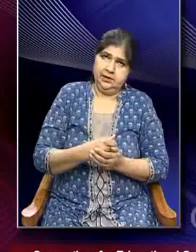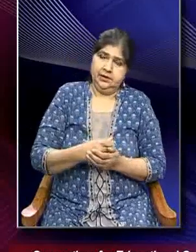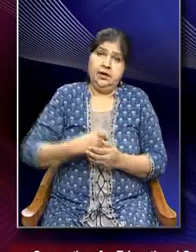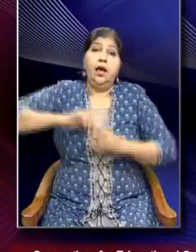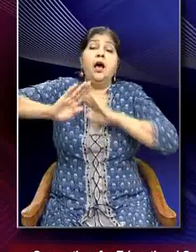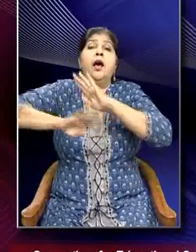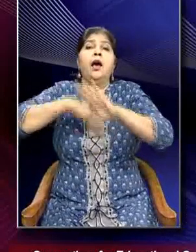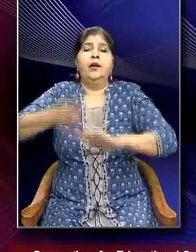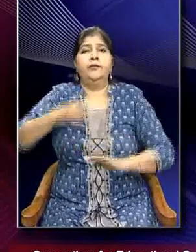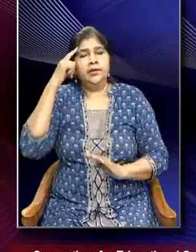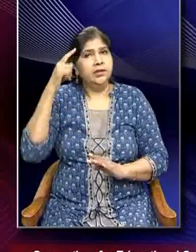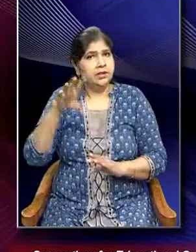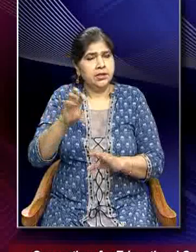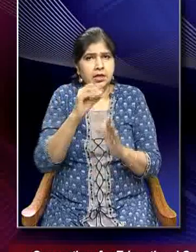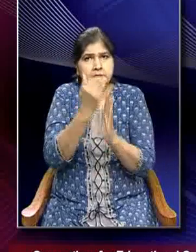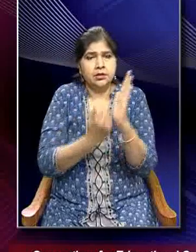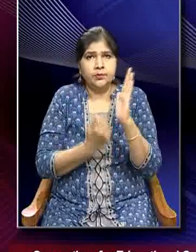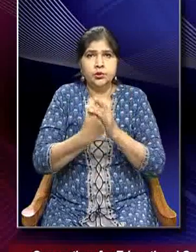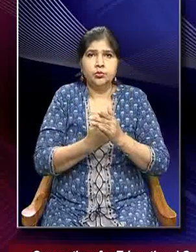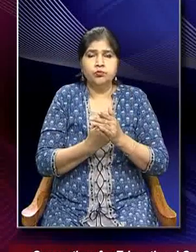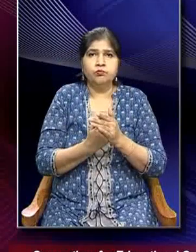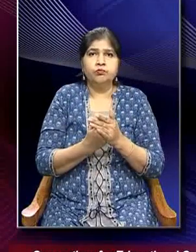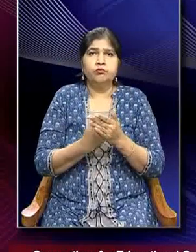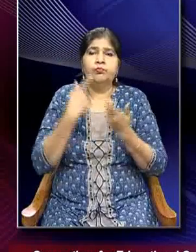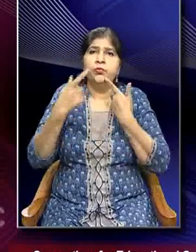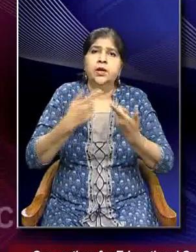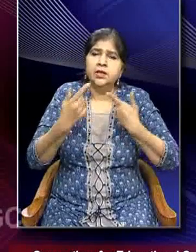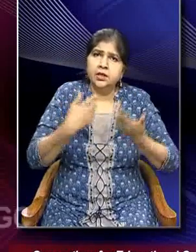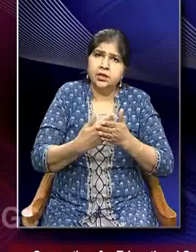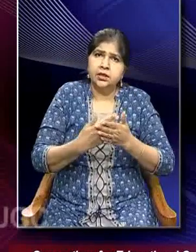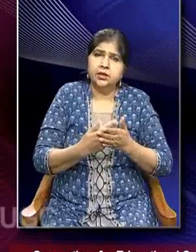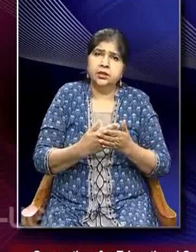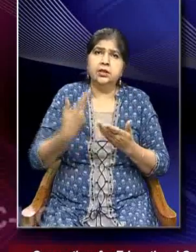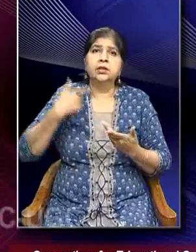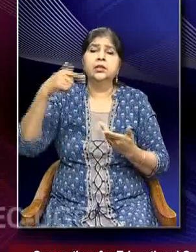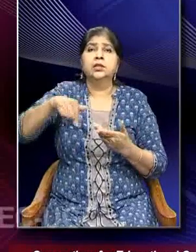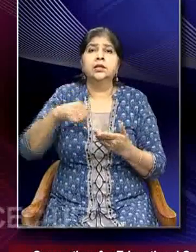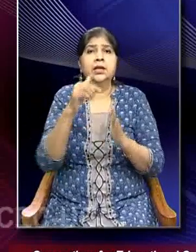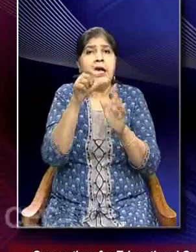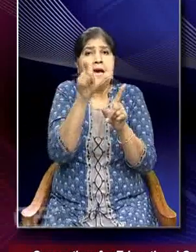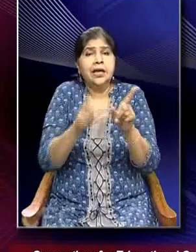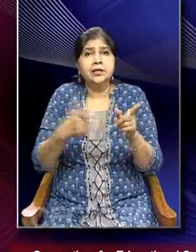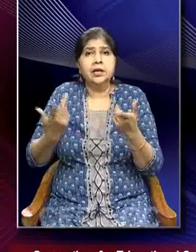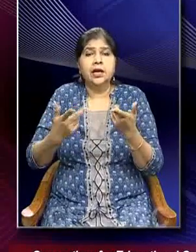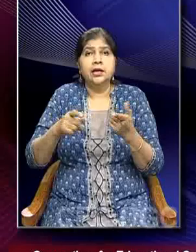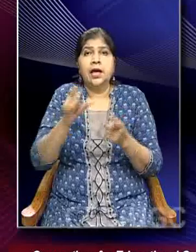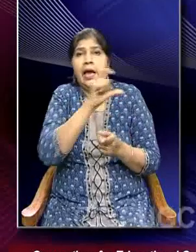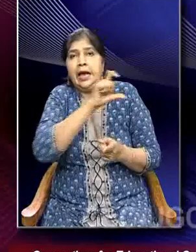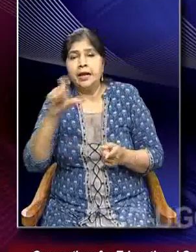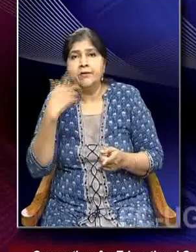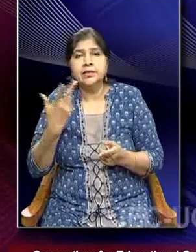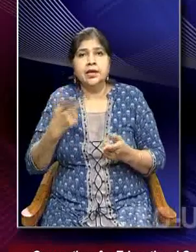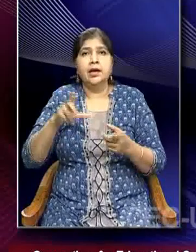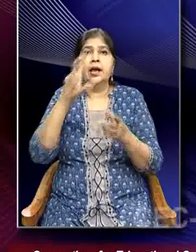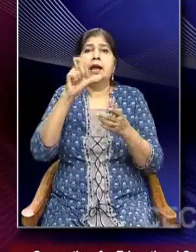after this conceptual dive into the aspects as to what defines climate